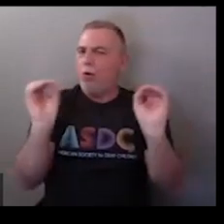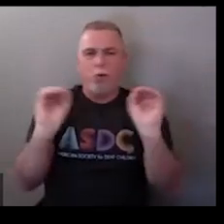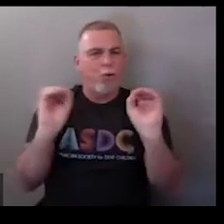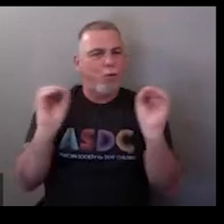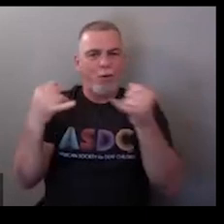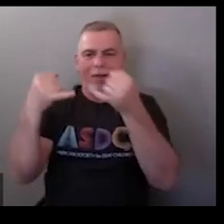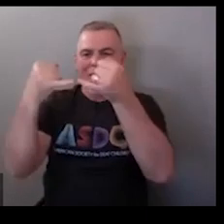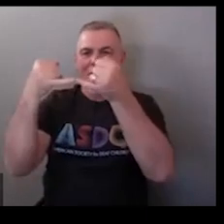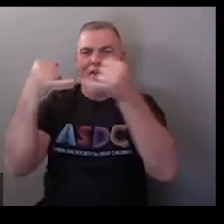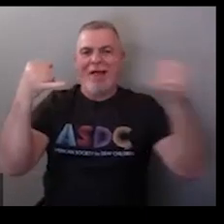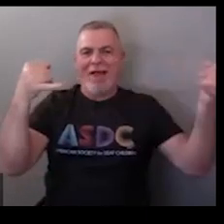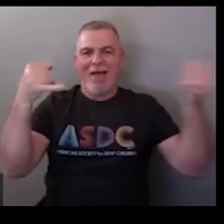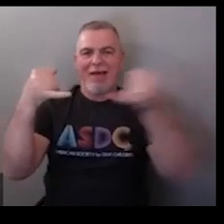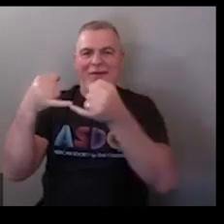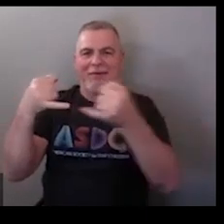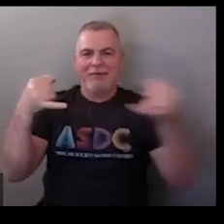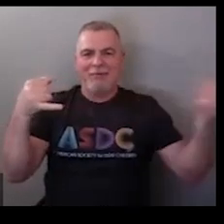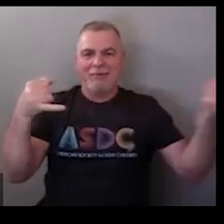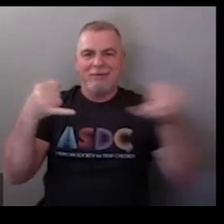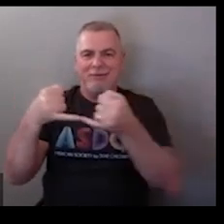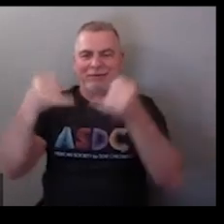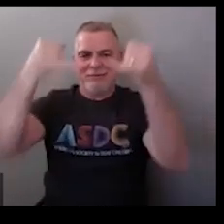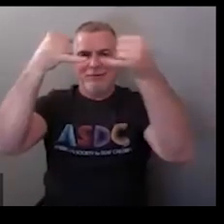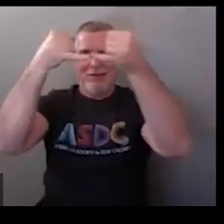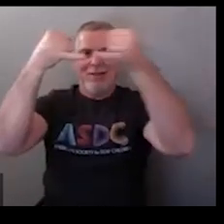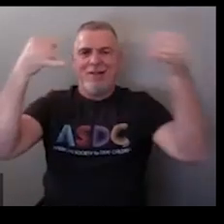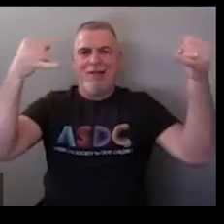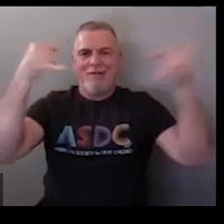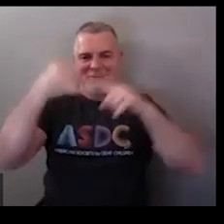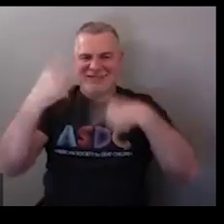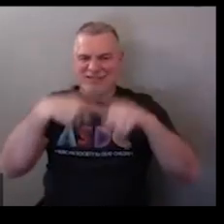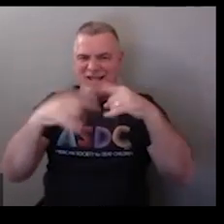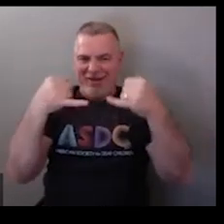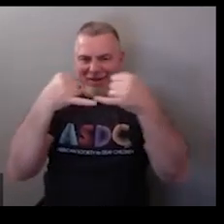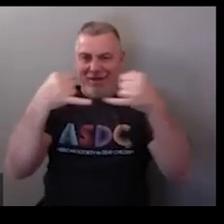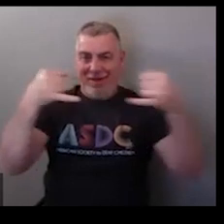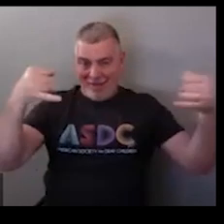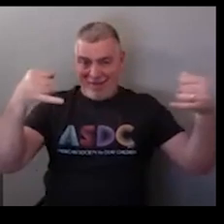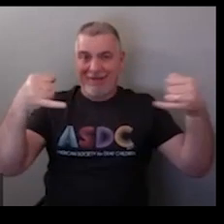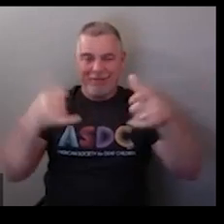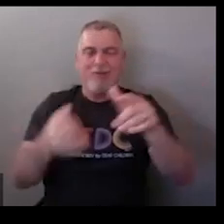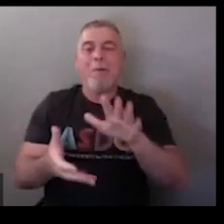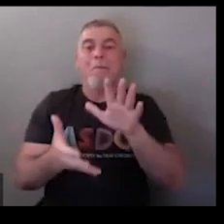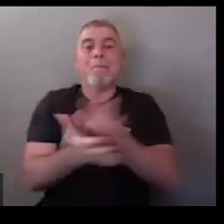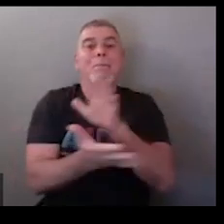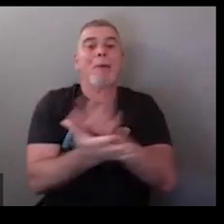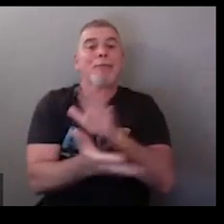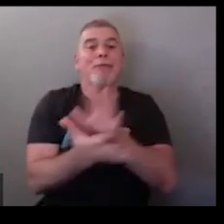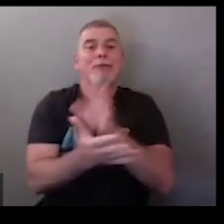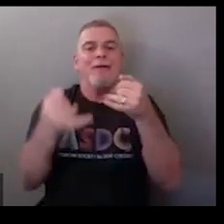that might mean that might mean there's no lines on it or that it has no writing on it so this is your lines with your pinkies